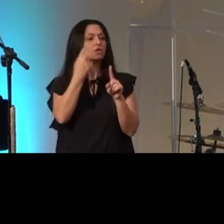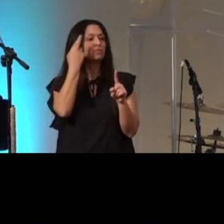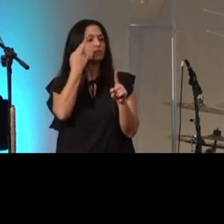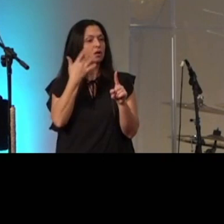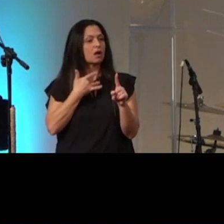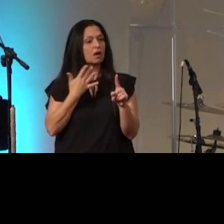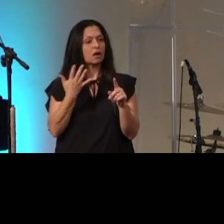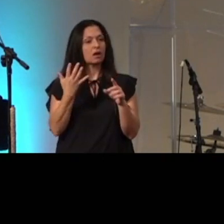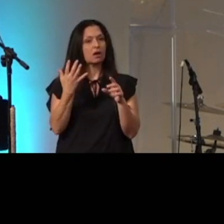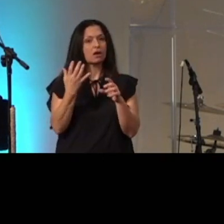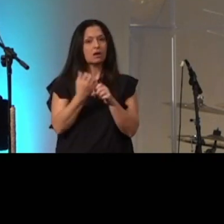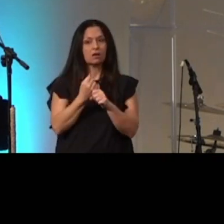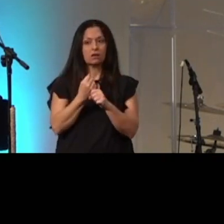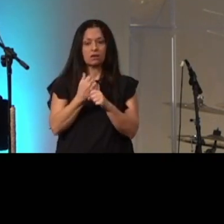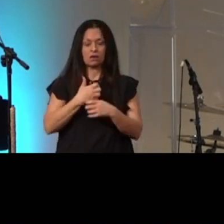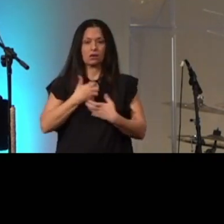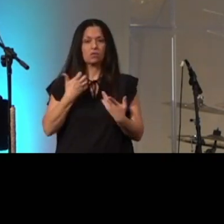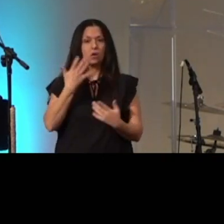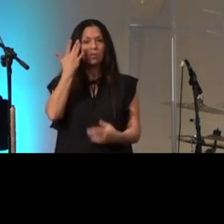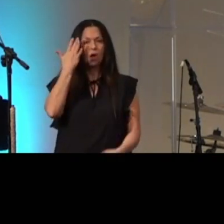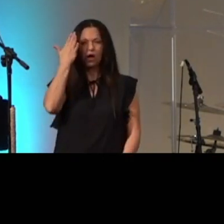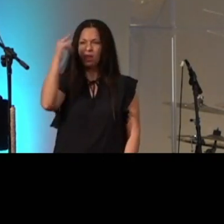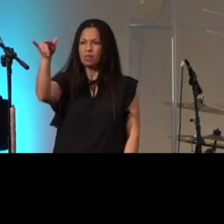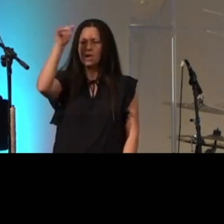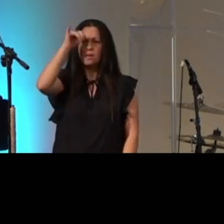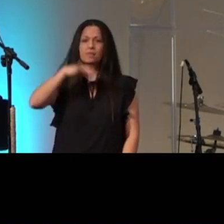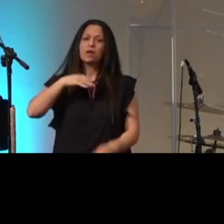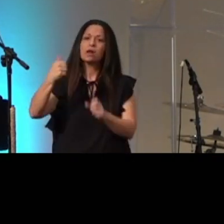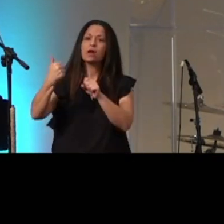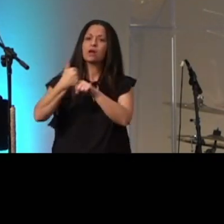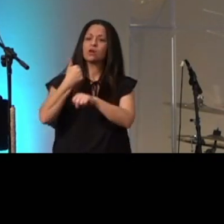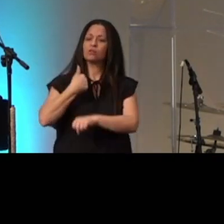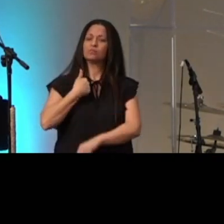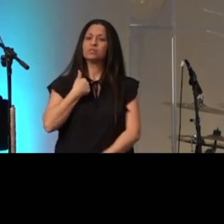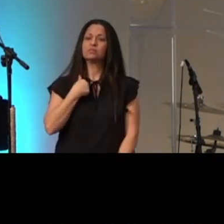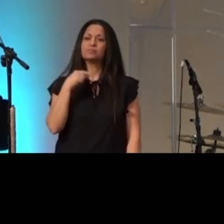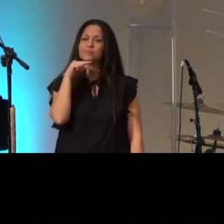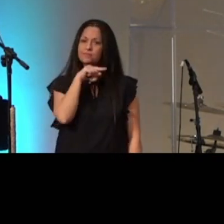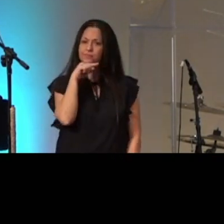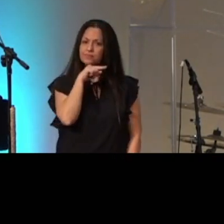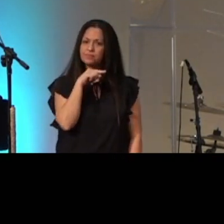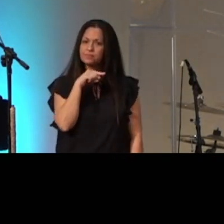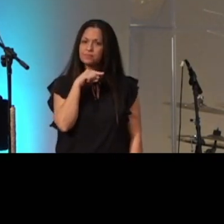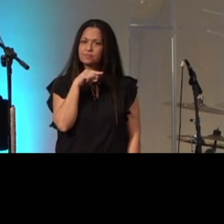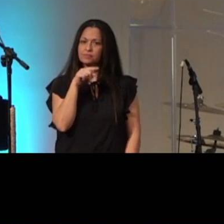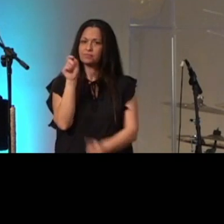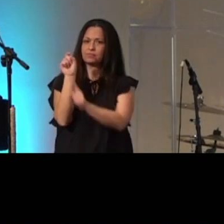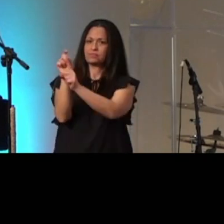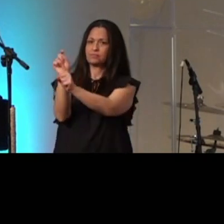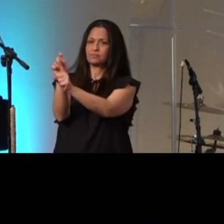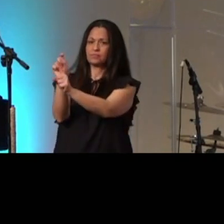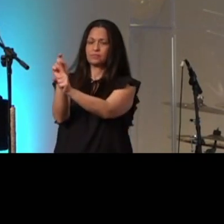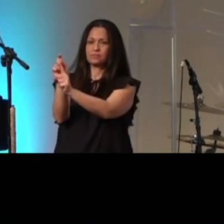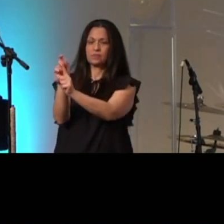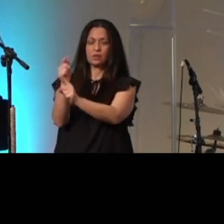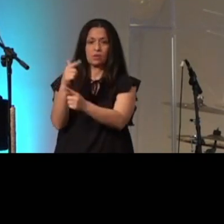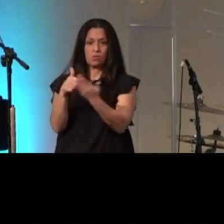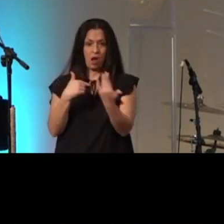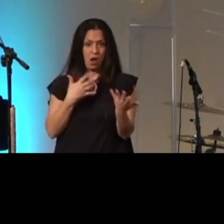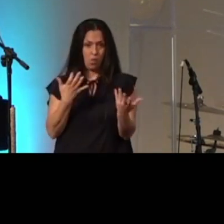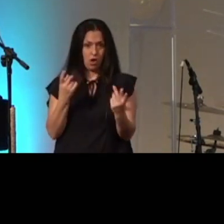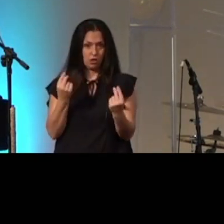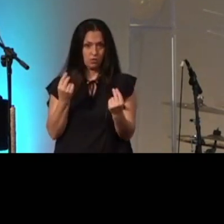angry was because this guy was accusing me of deception and what I wanted to do is I wanted to tell him